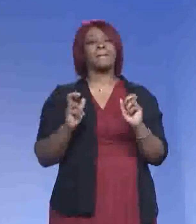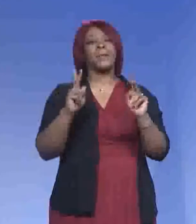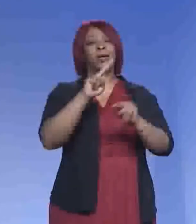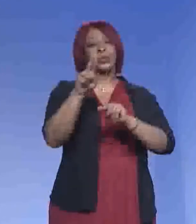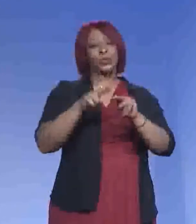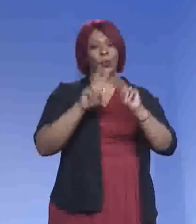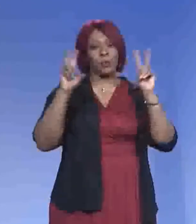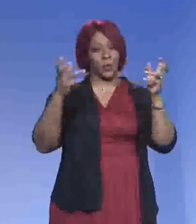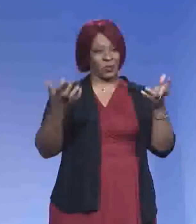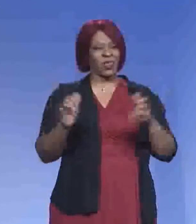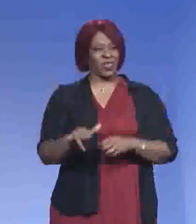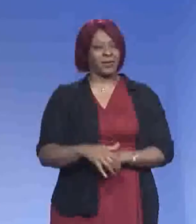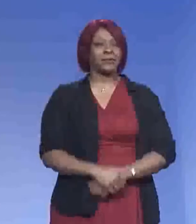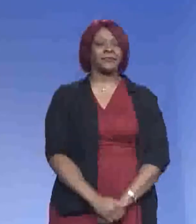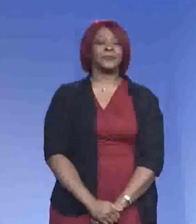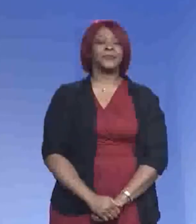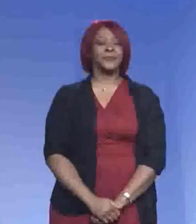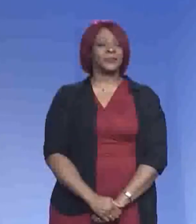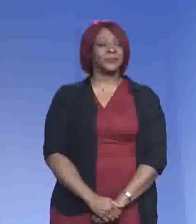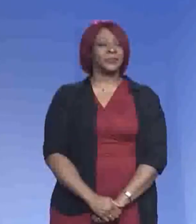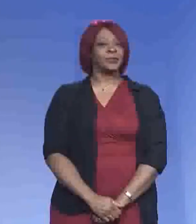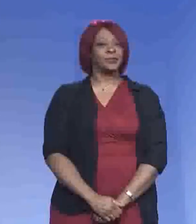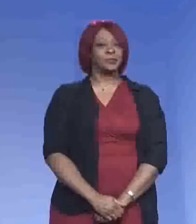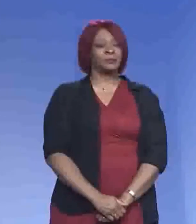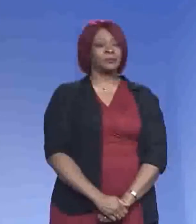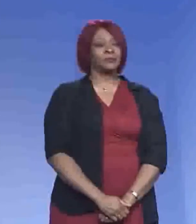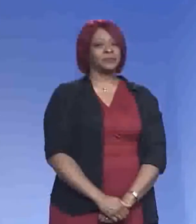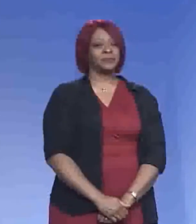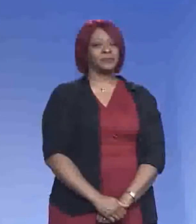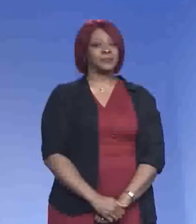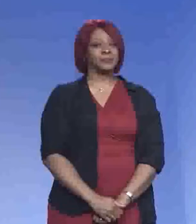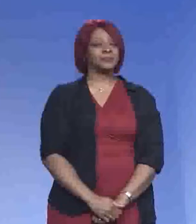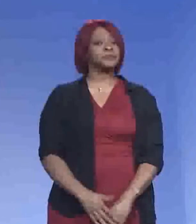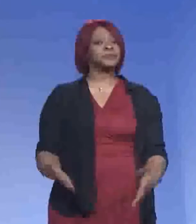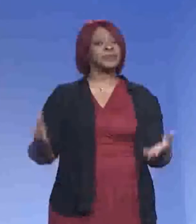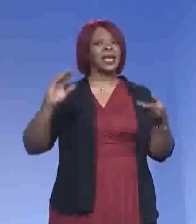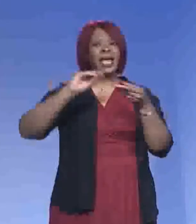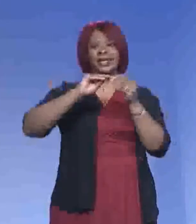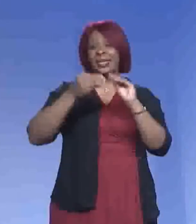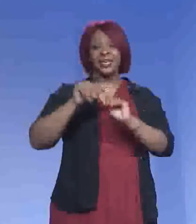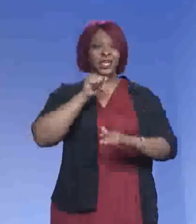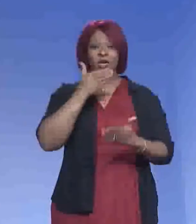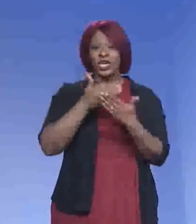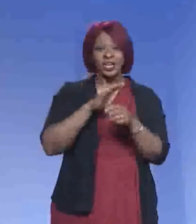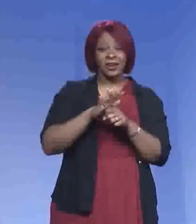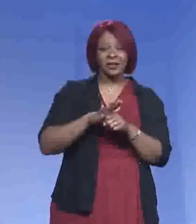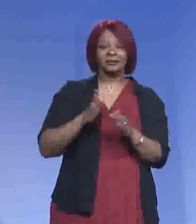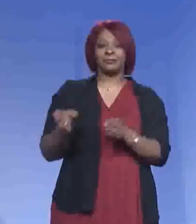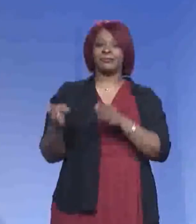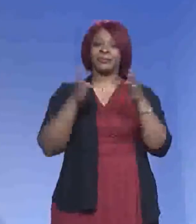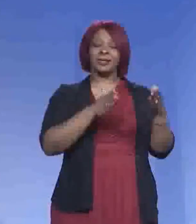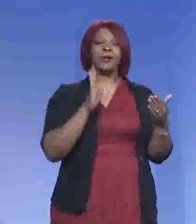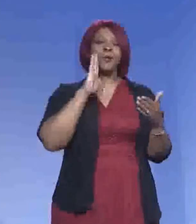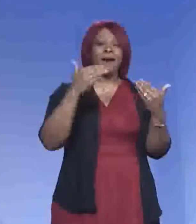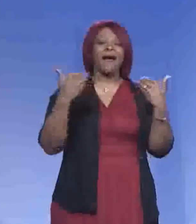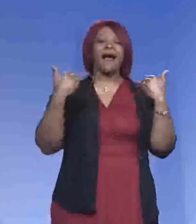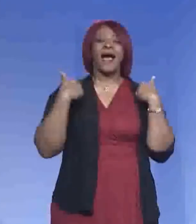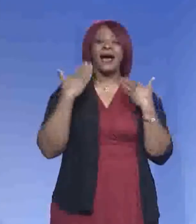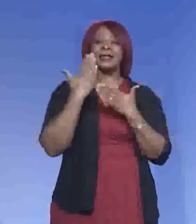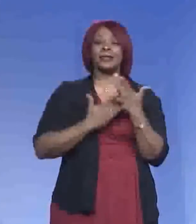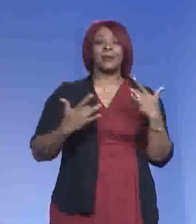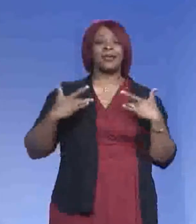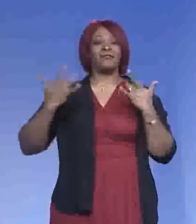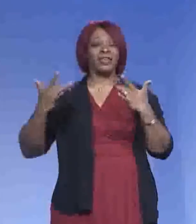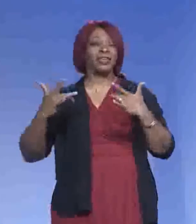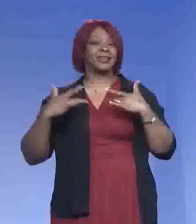normal. So speaking of that, as if the data wasn't good enough, we're going to have a few events